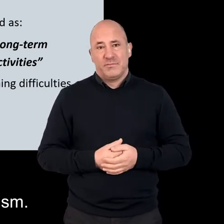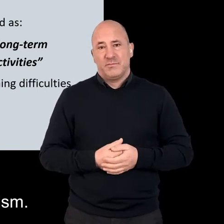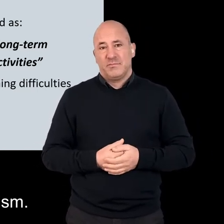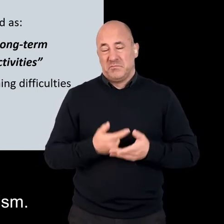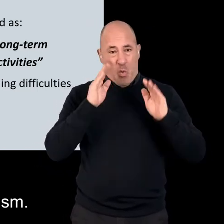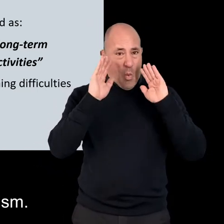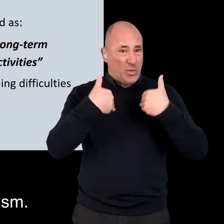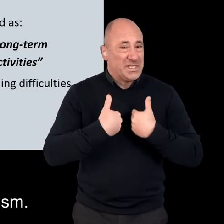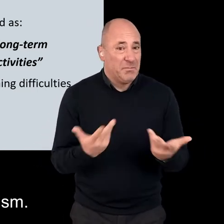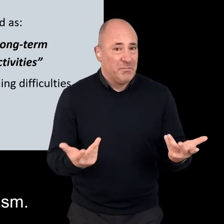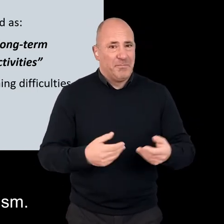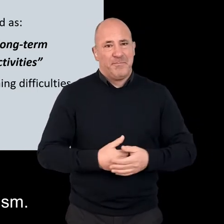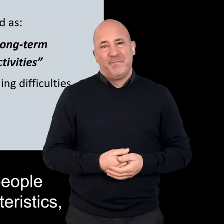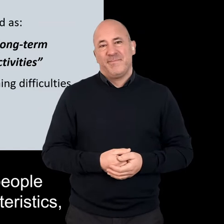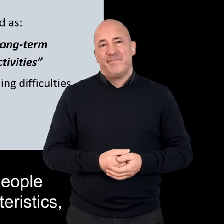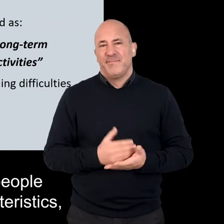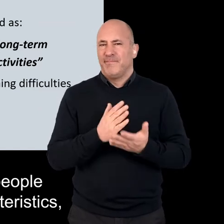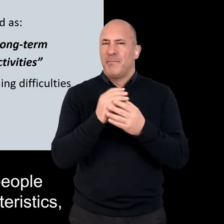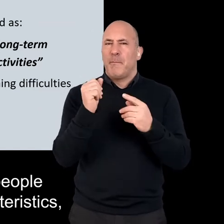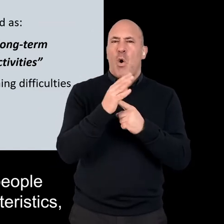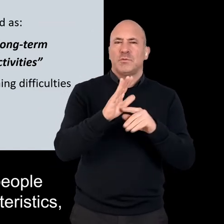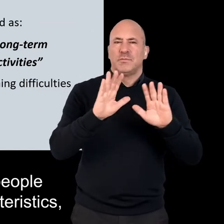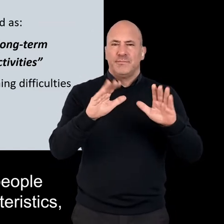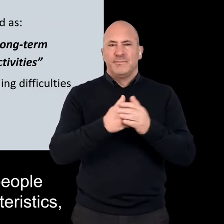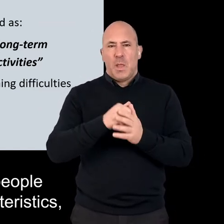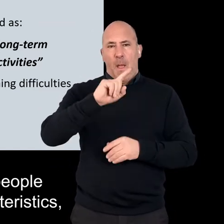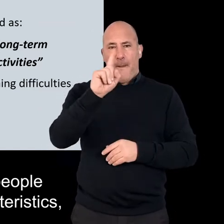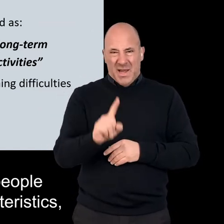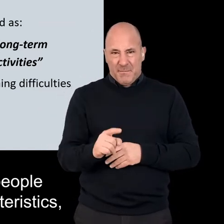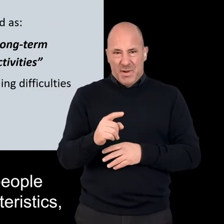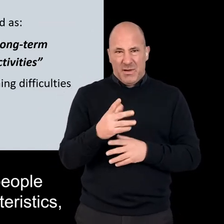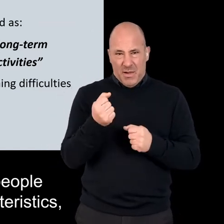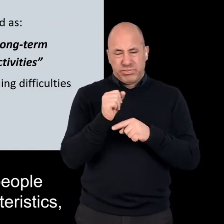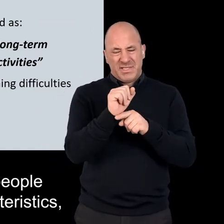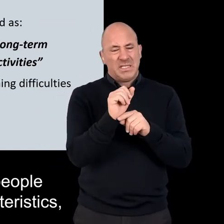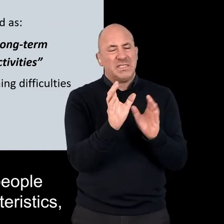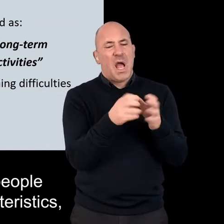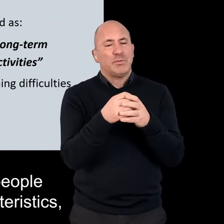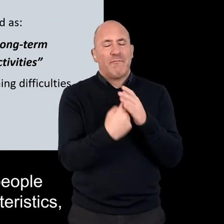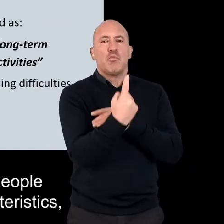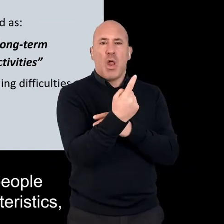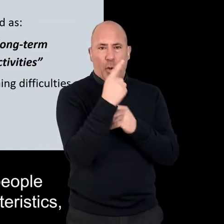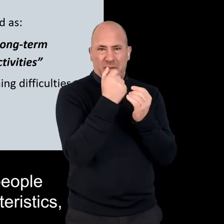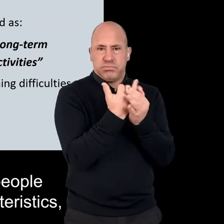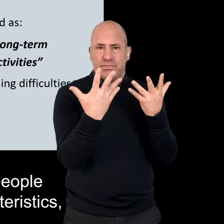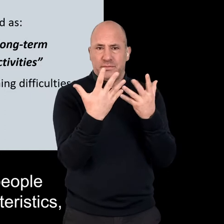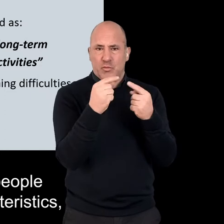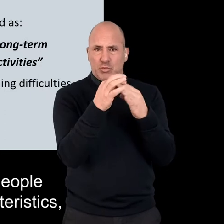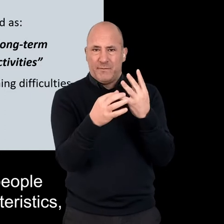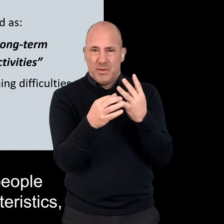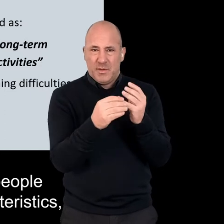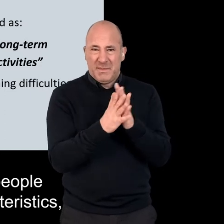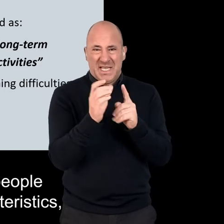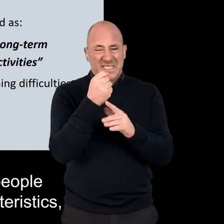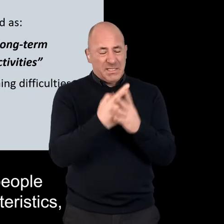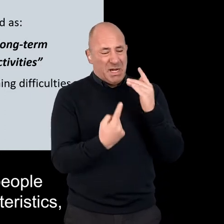Or autism. And it is important to remember that people may have multiple